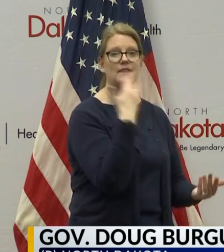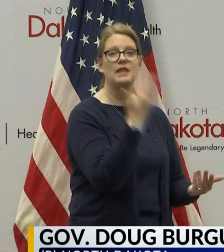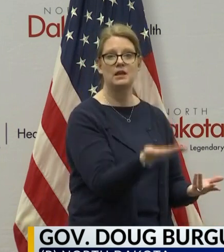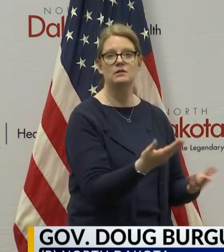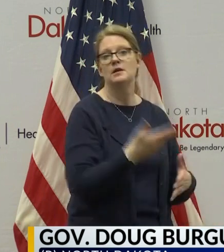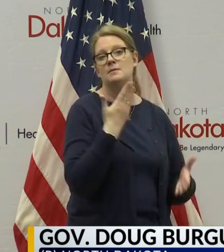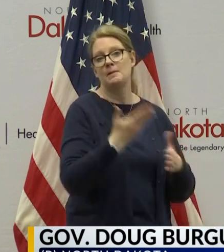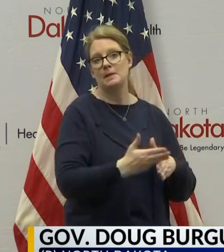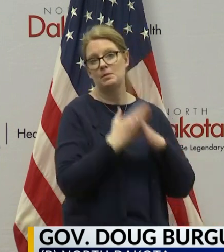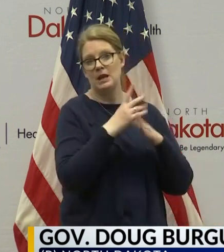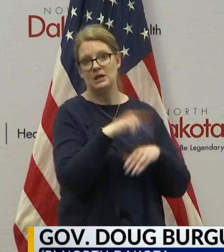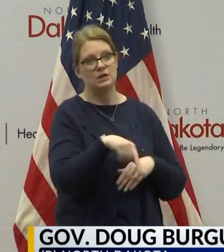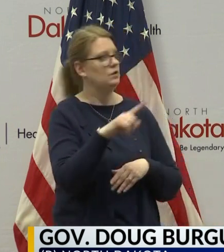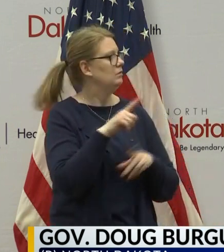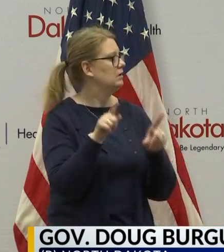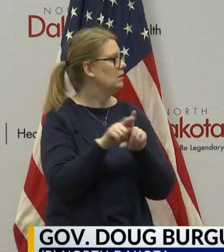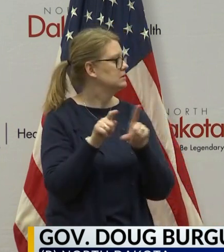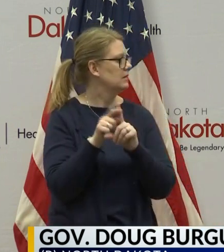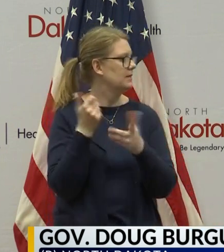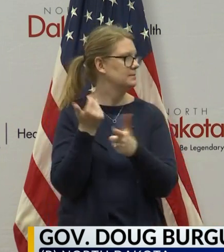might be protecting you as well as themselves.